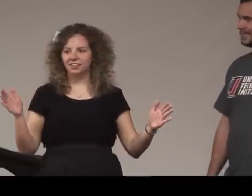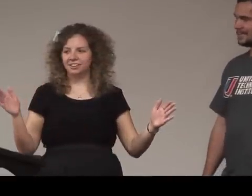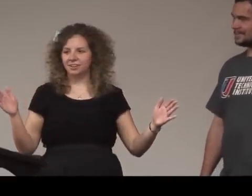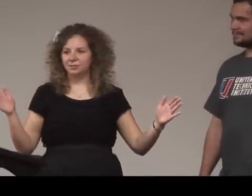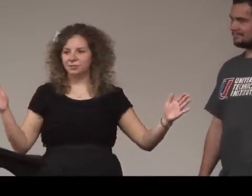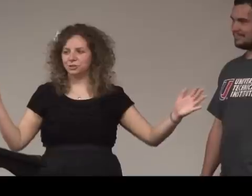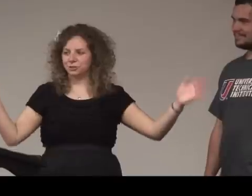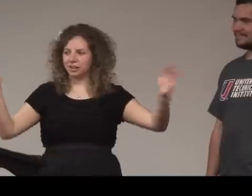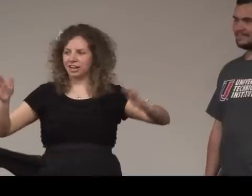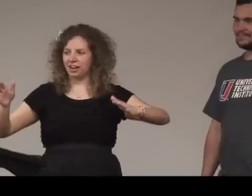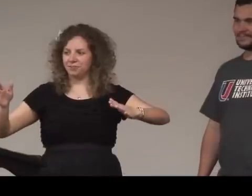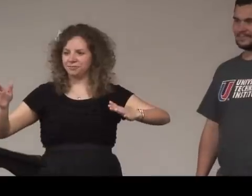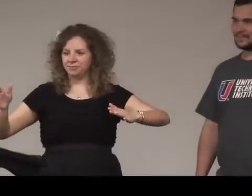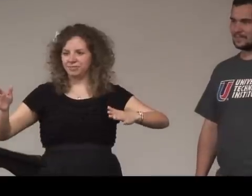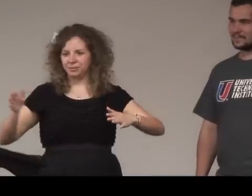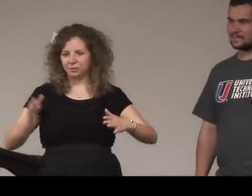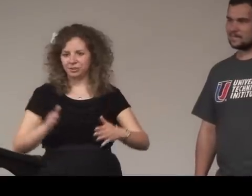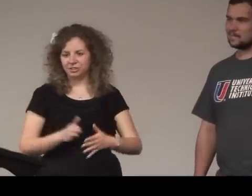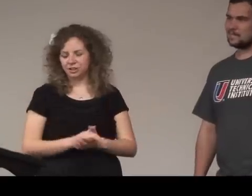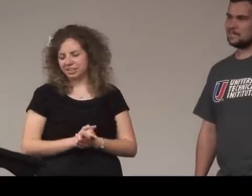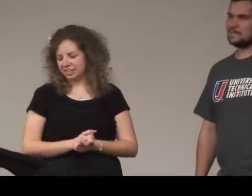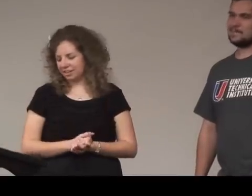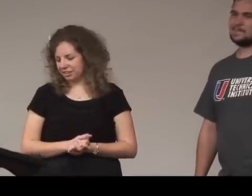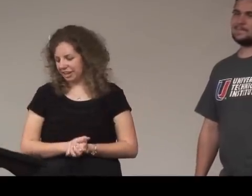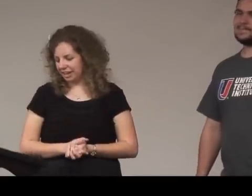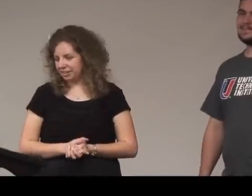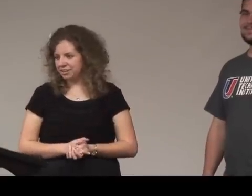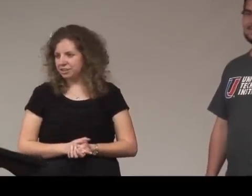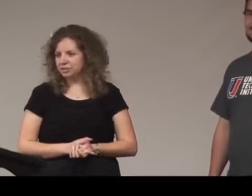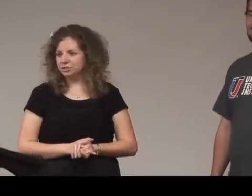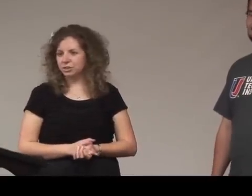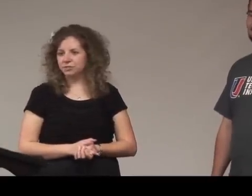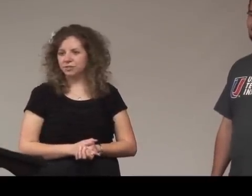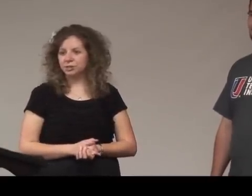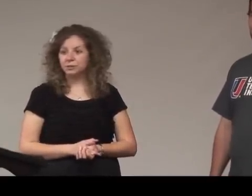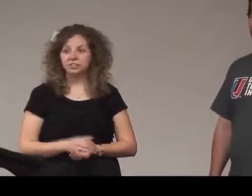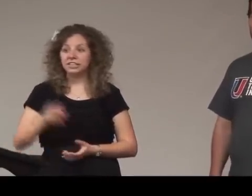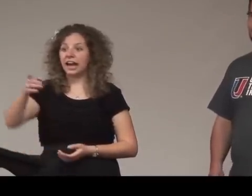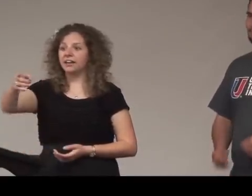I want you to turn right now we're going to try it together okay so the first person yeah